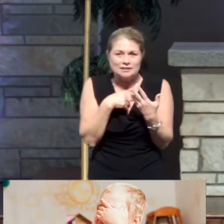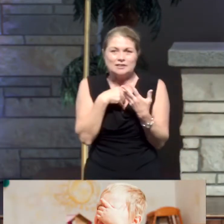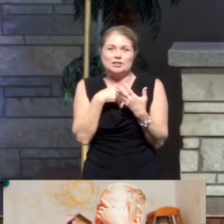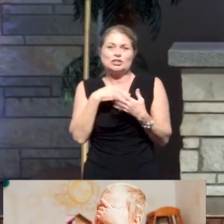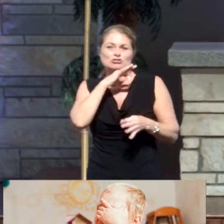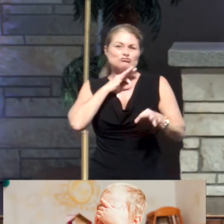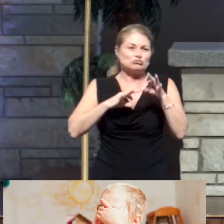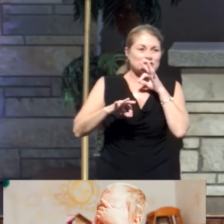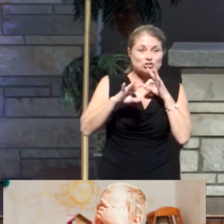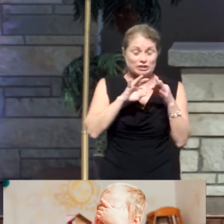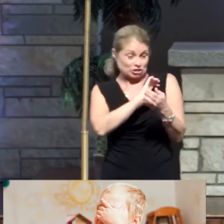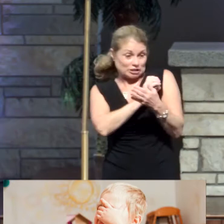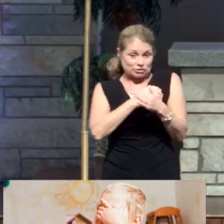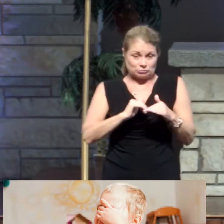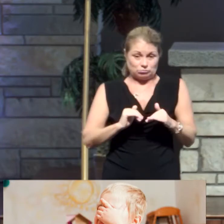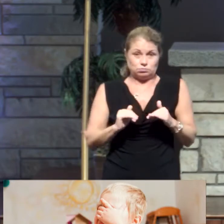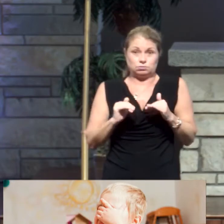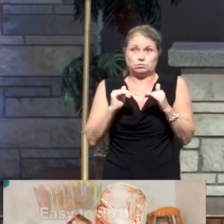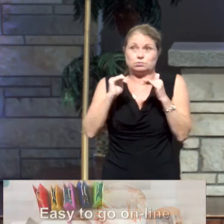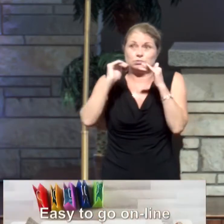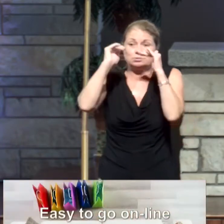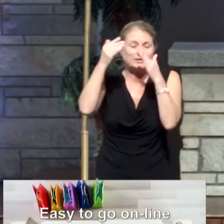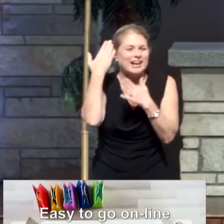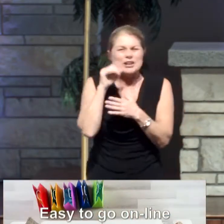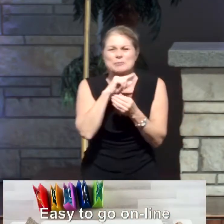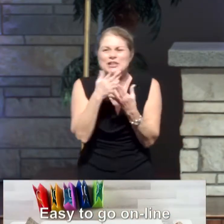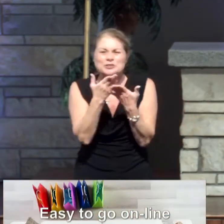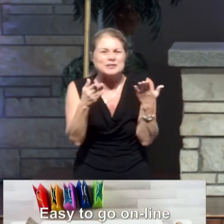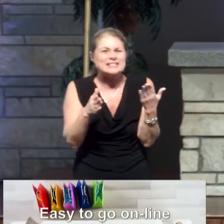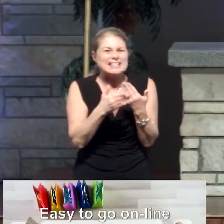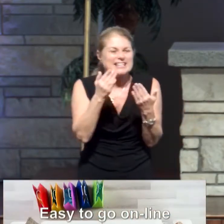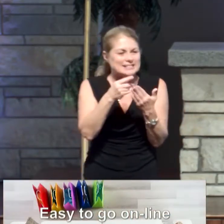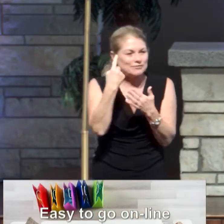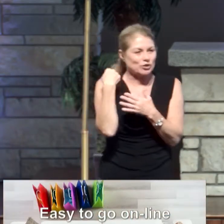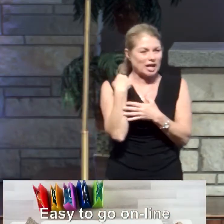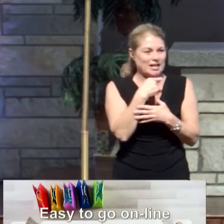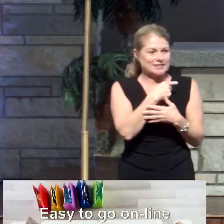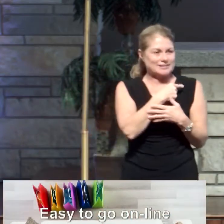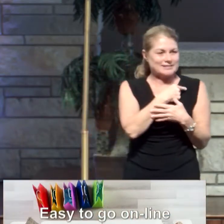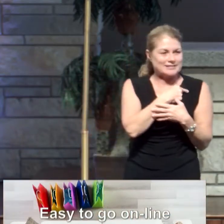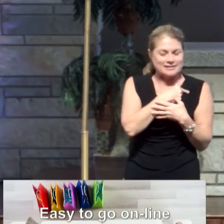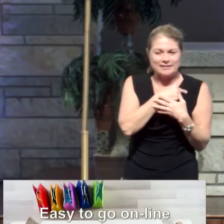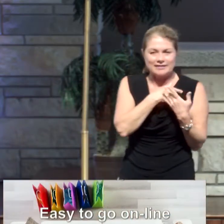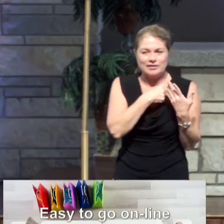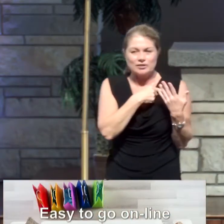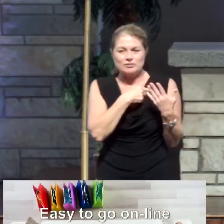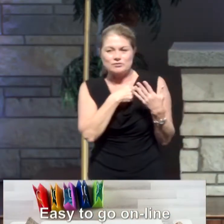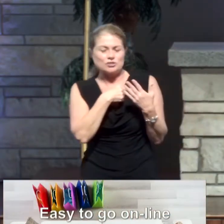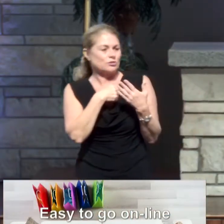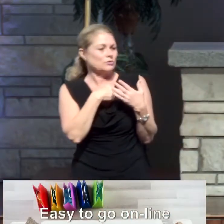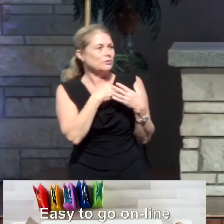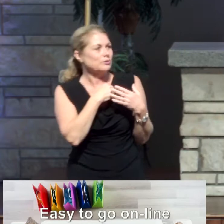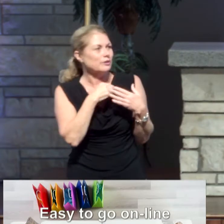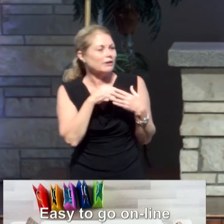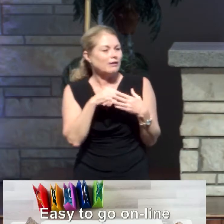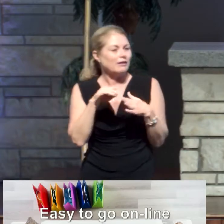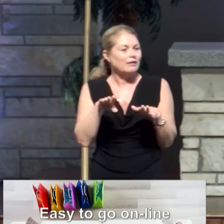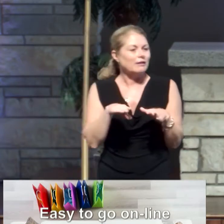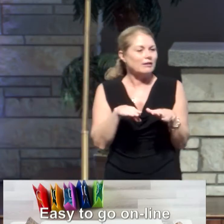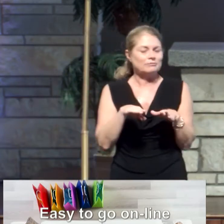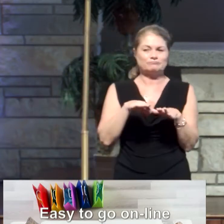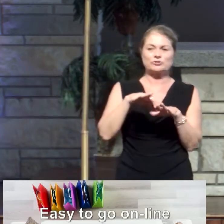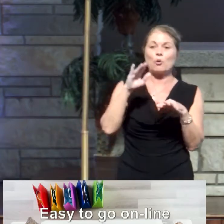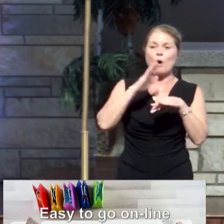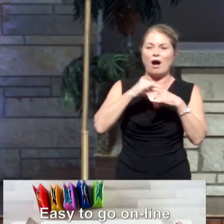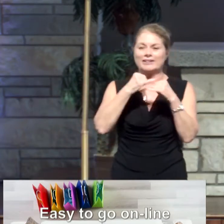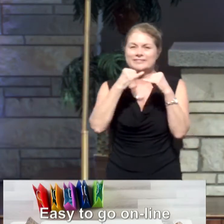frustration. And I don't know about you, but it's easy for us to go on the computer. It's easy for us to open it up and start surfing the